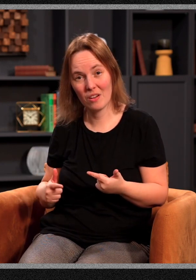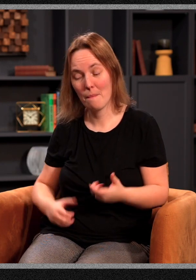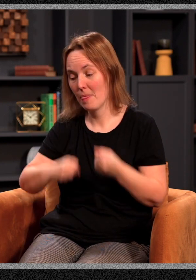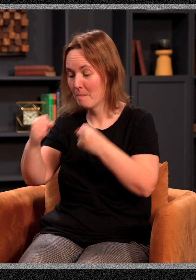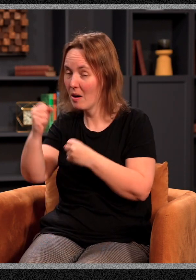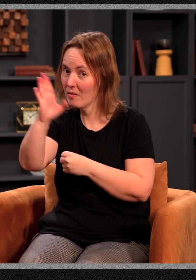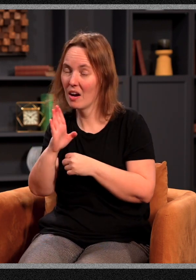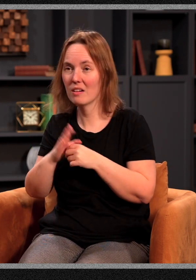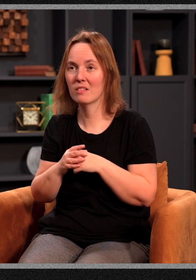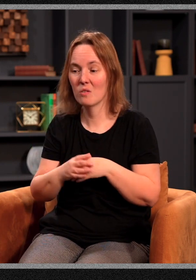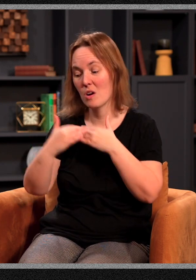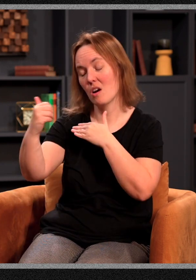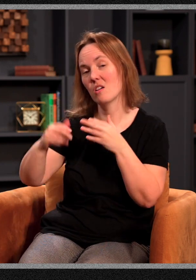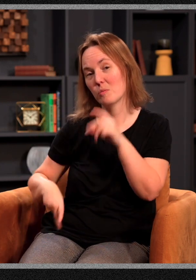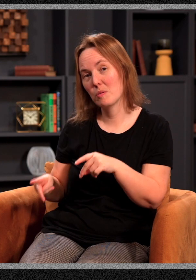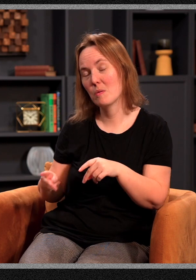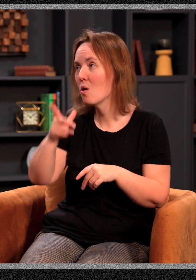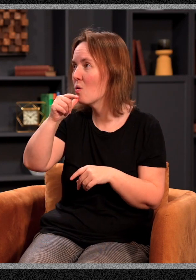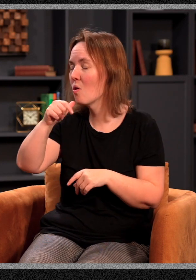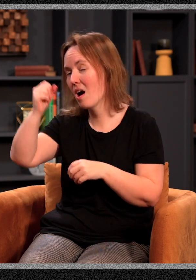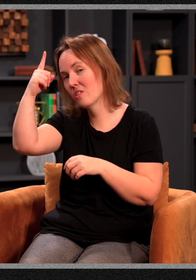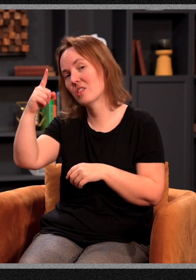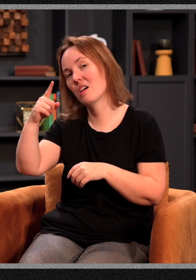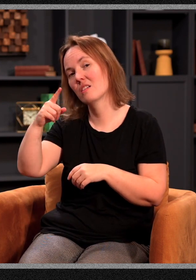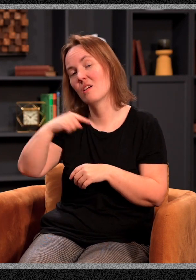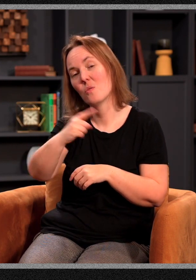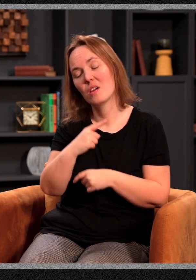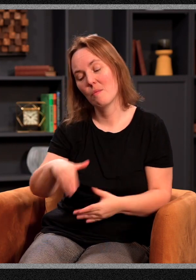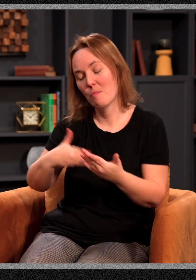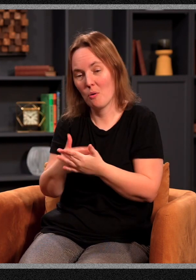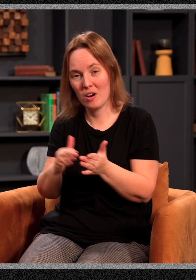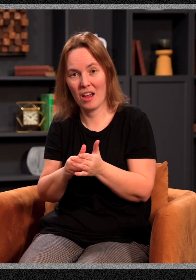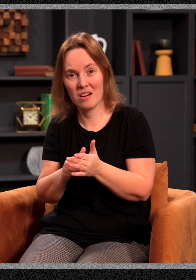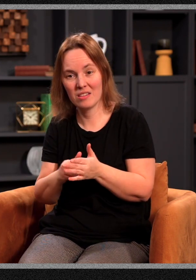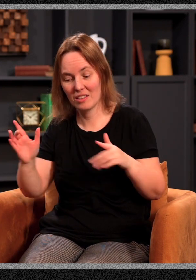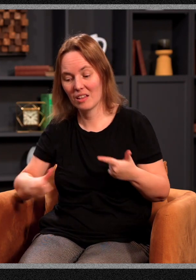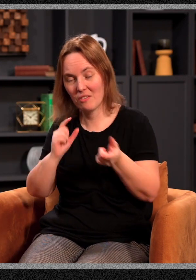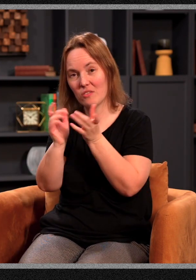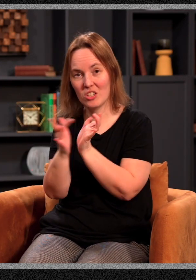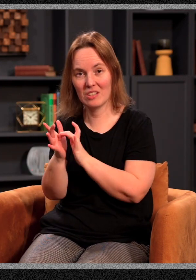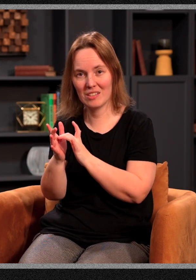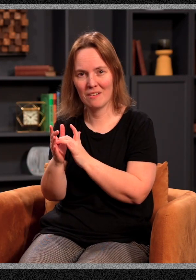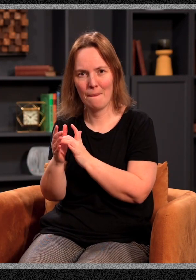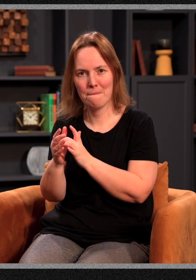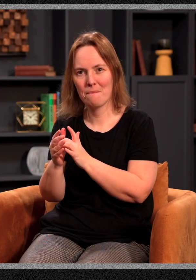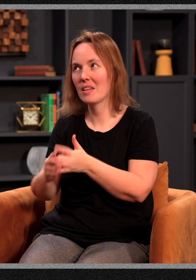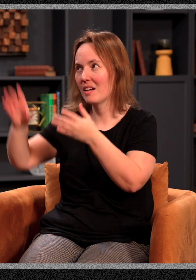by the power of God. We are called to be a people who understand that we have been born again, that the life of Jesus may not only come to